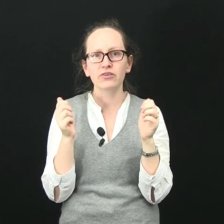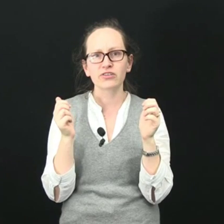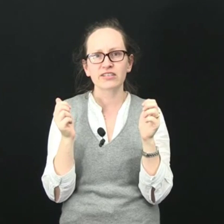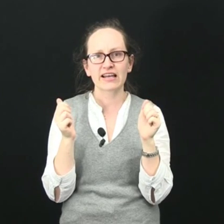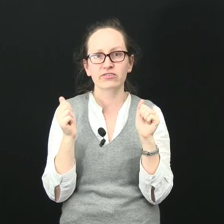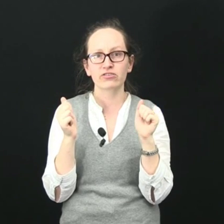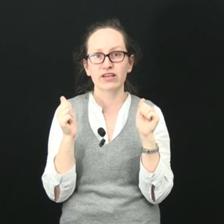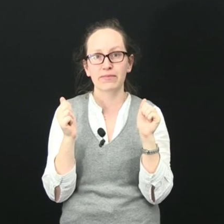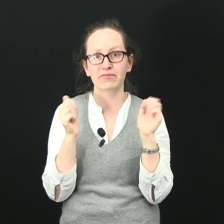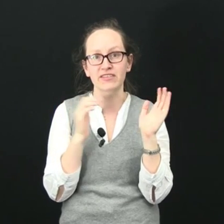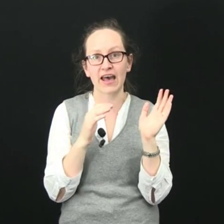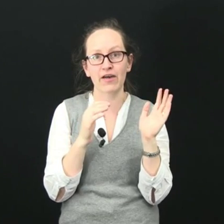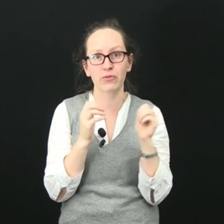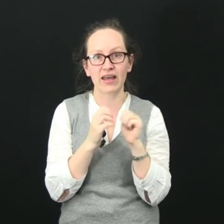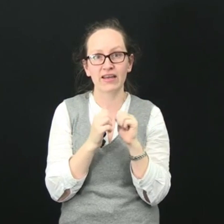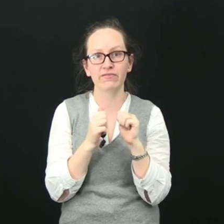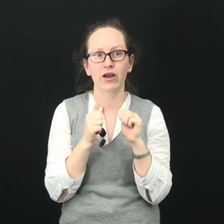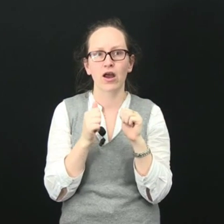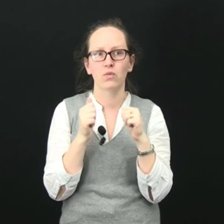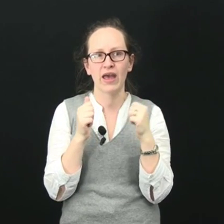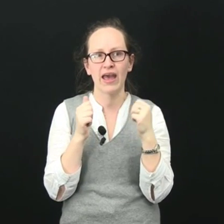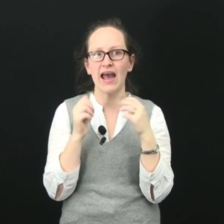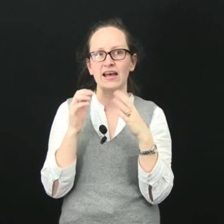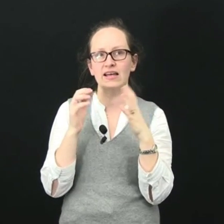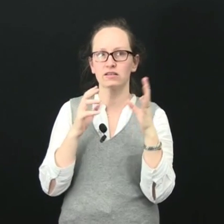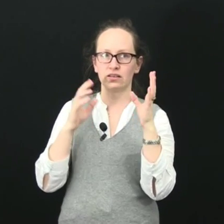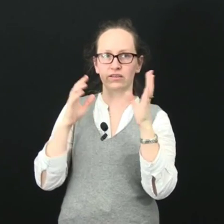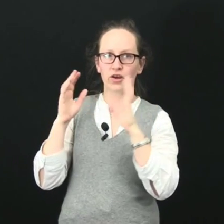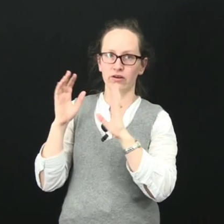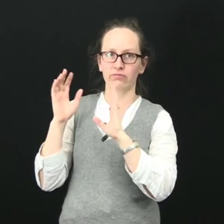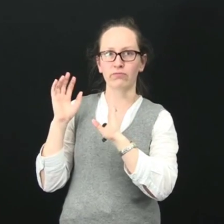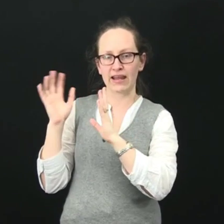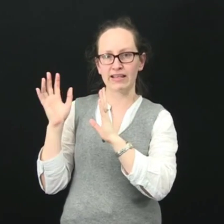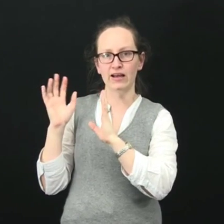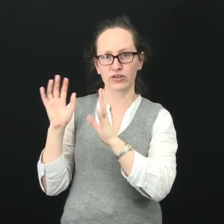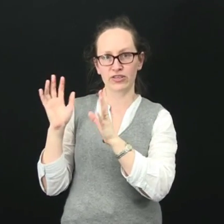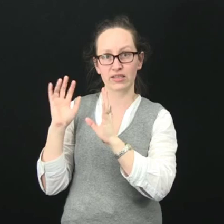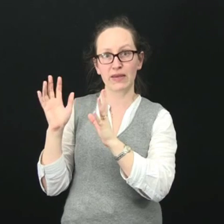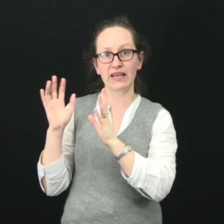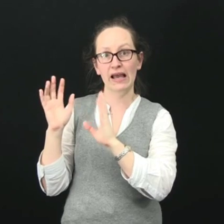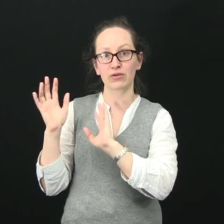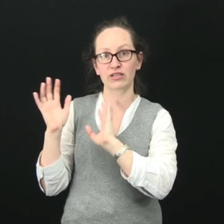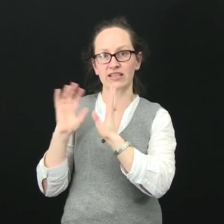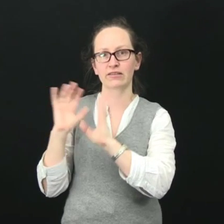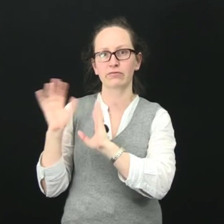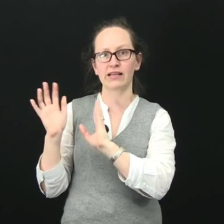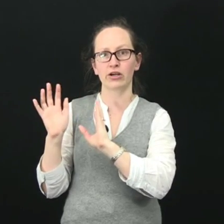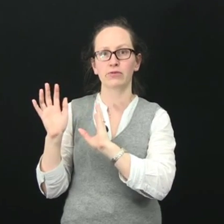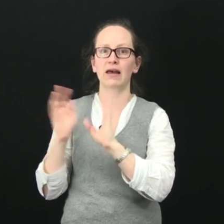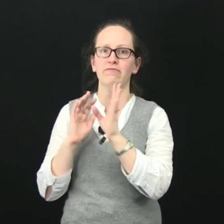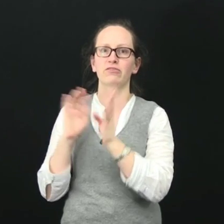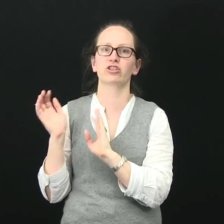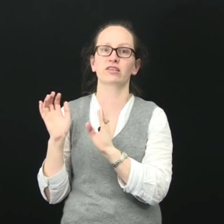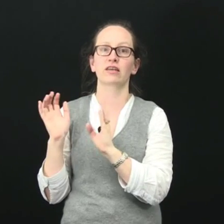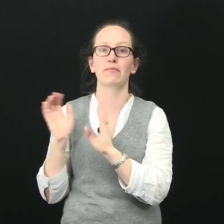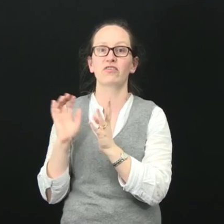Ultrasounds are a type of sound wave, whereas the radar used in speed cameras is a radio wave, which is a type of